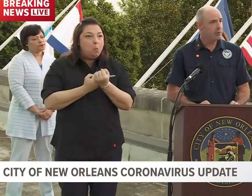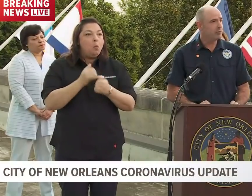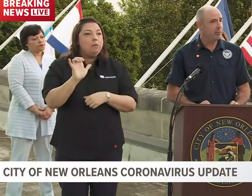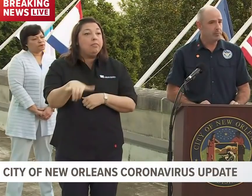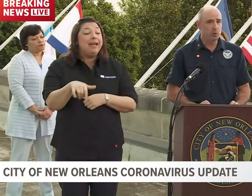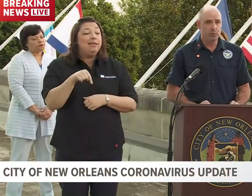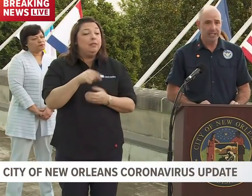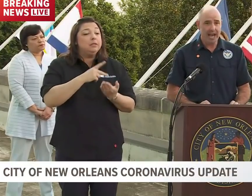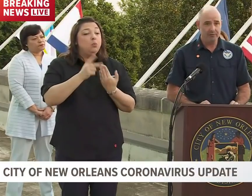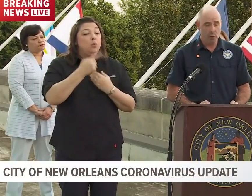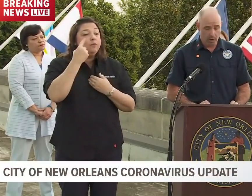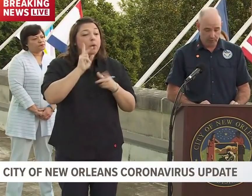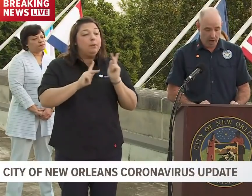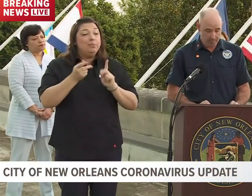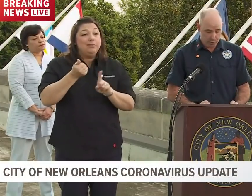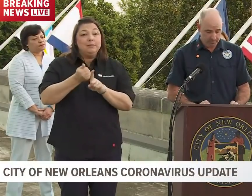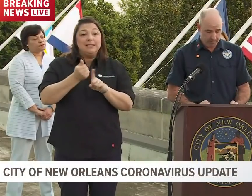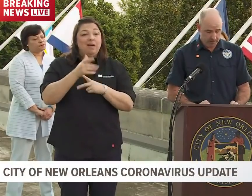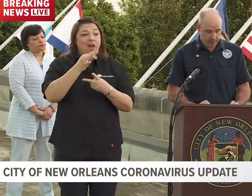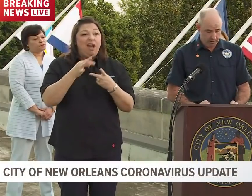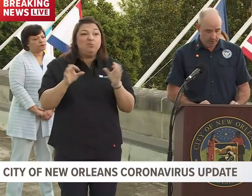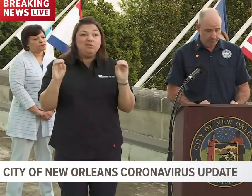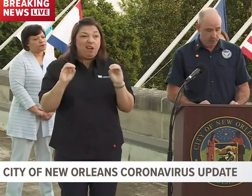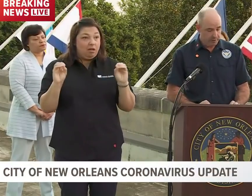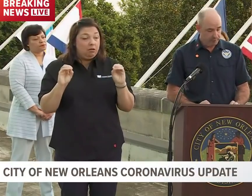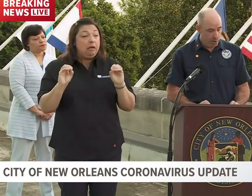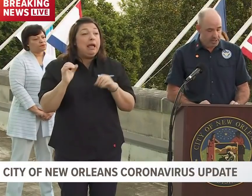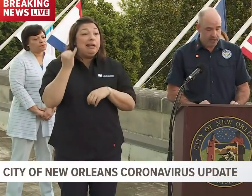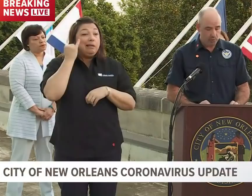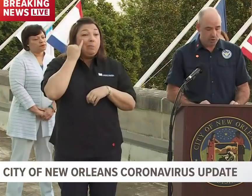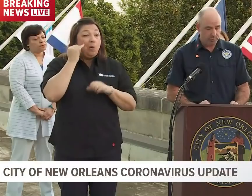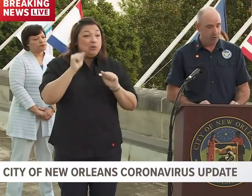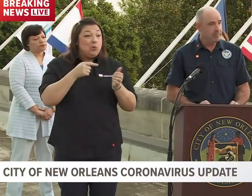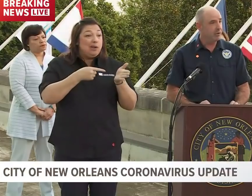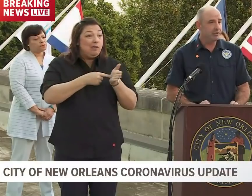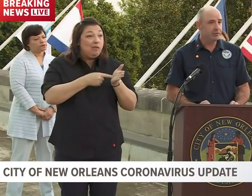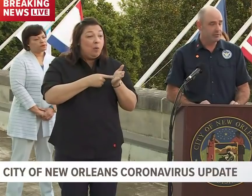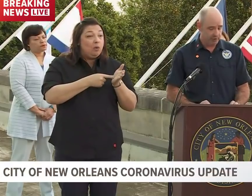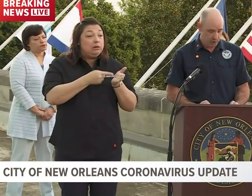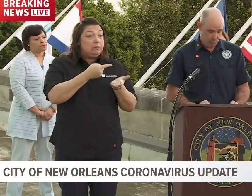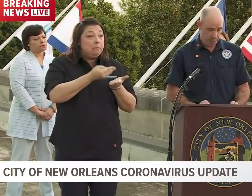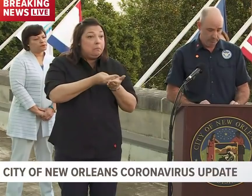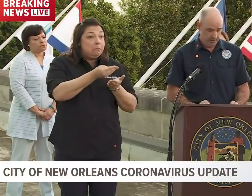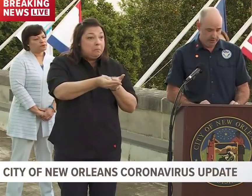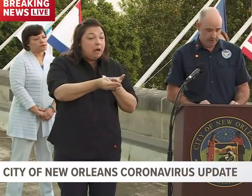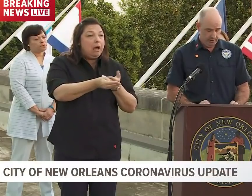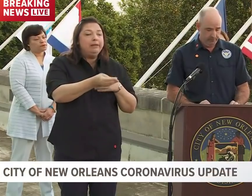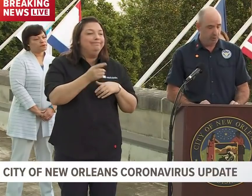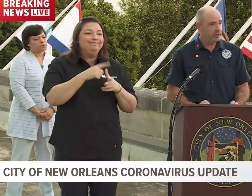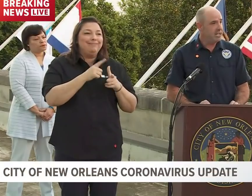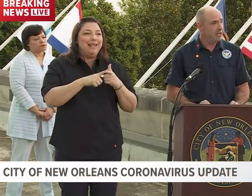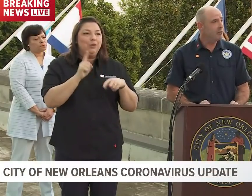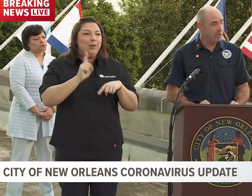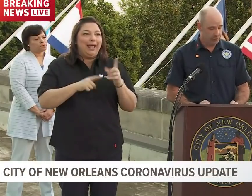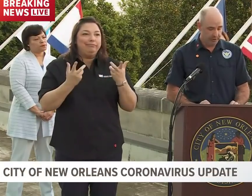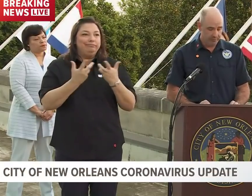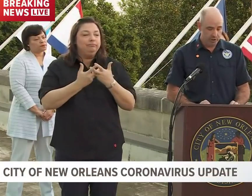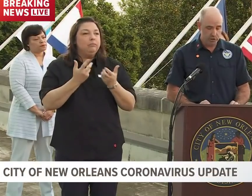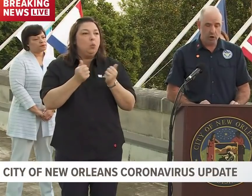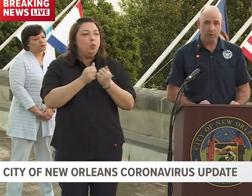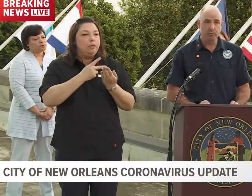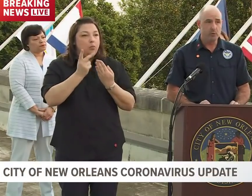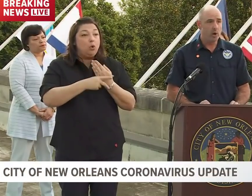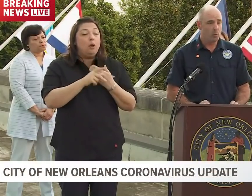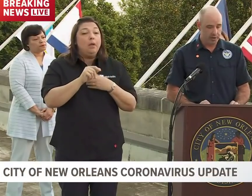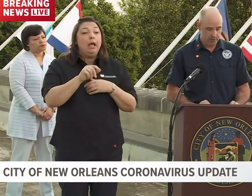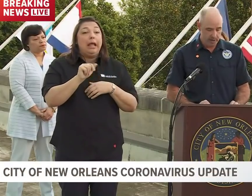program is for people who really have no other option. If you can afford to get groceries or a meal, this isn't for you. Folks in need of a meal delivery